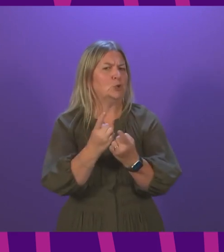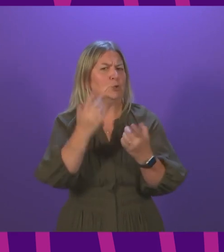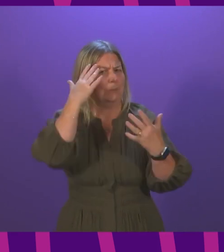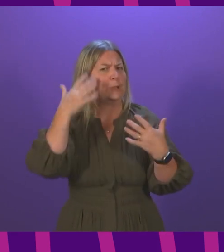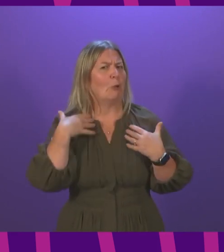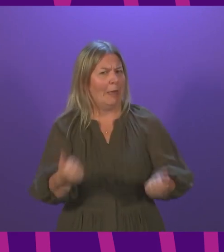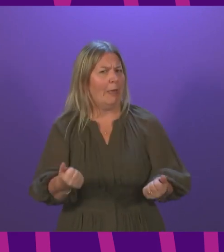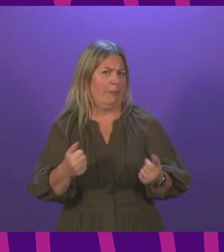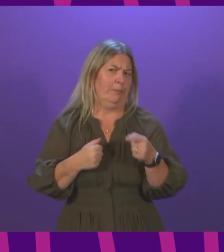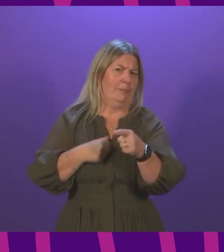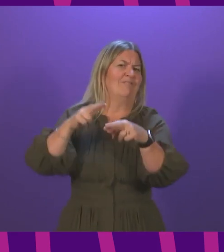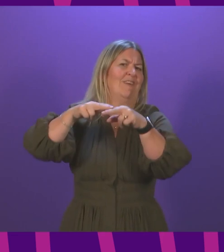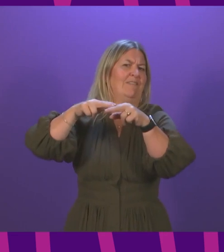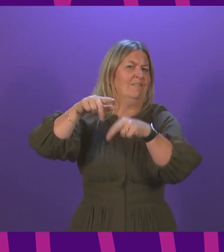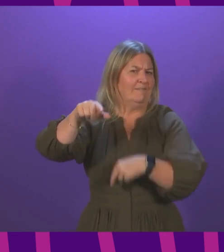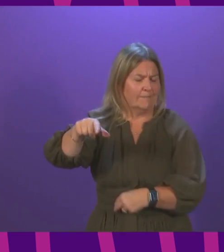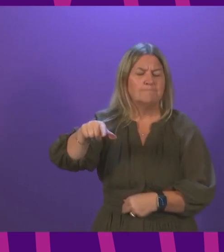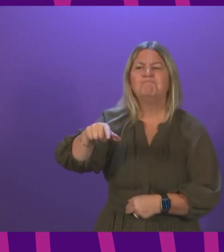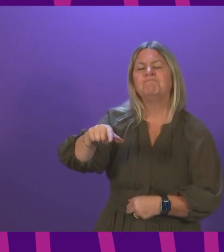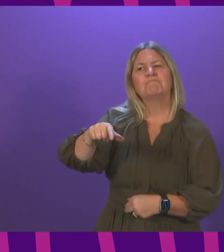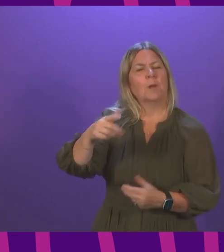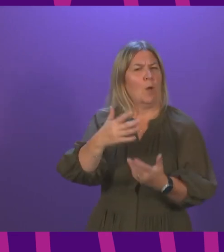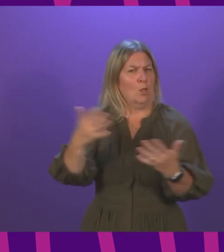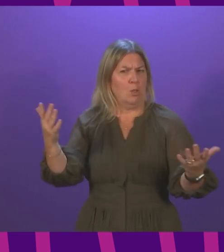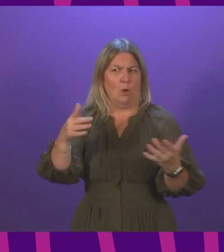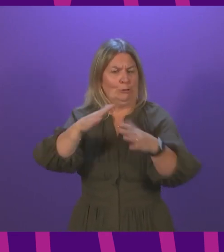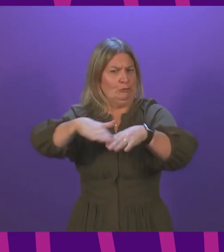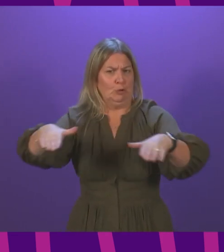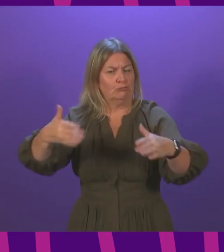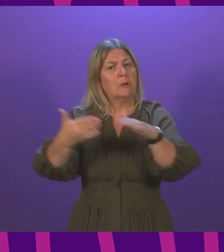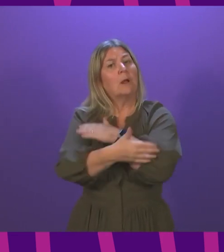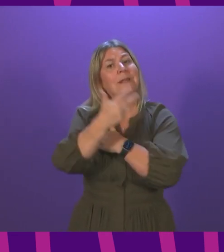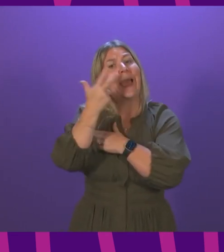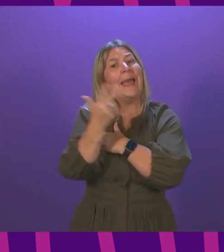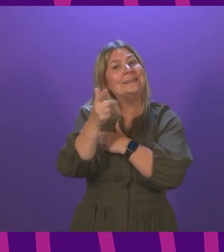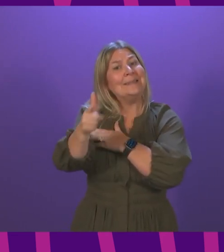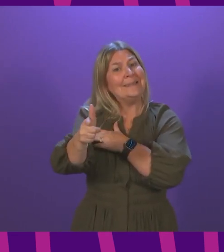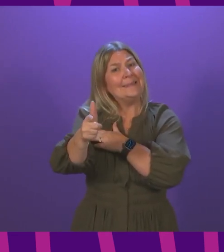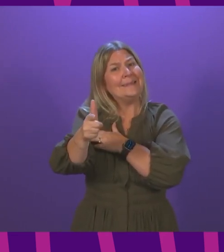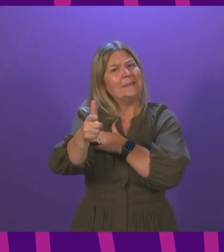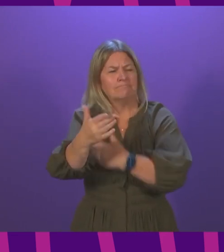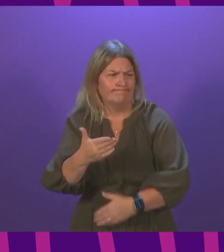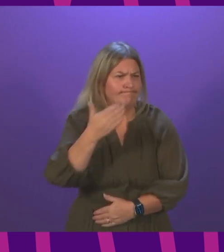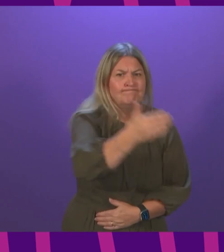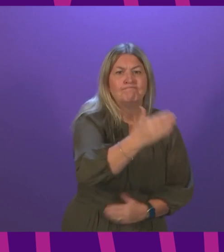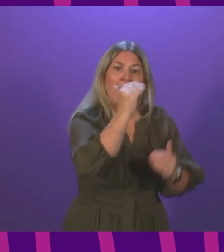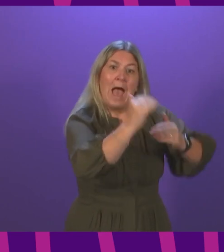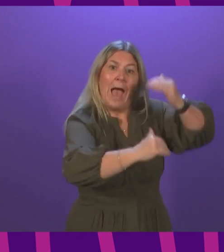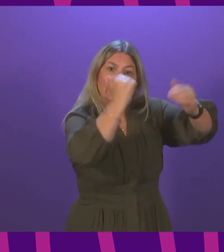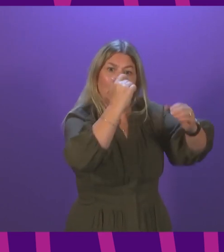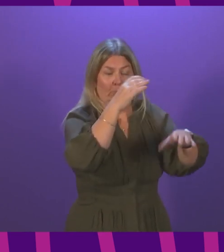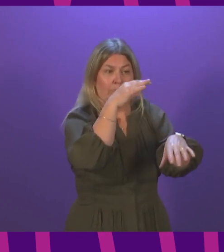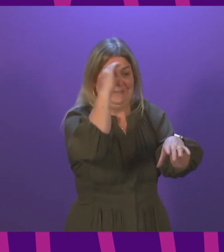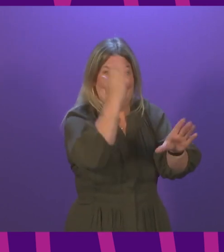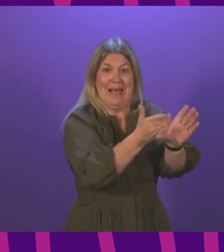troubling to learn of reports of inappropriate admission of children under 18 into adult psychiatric wards. First